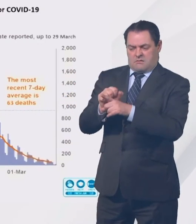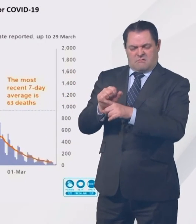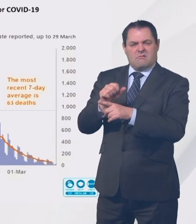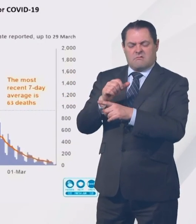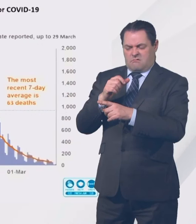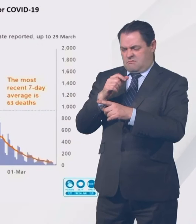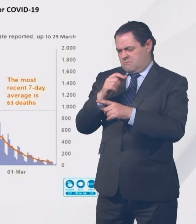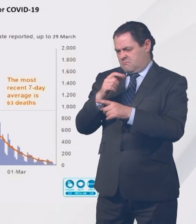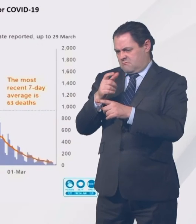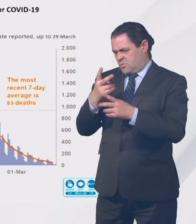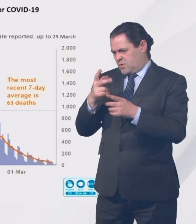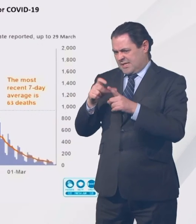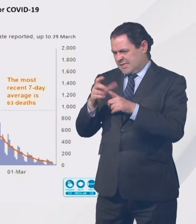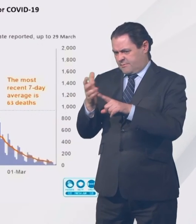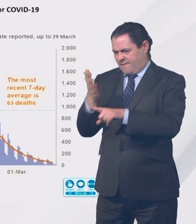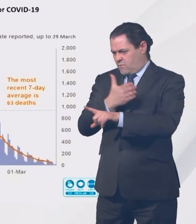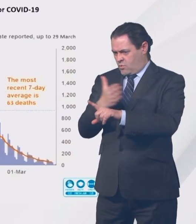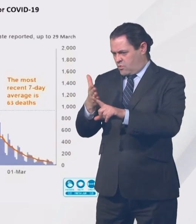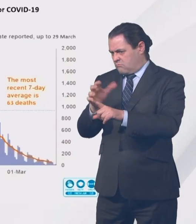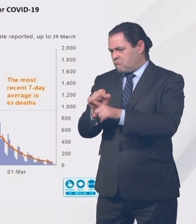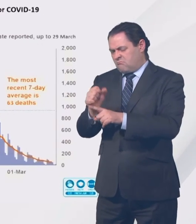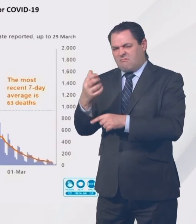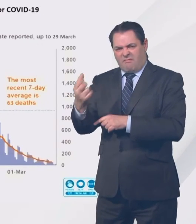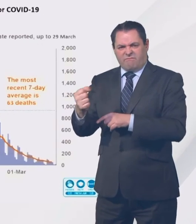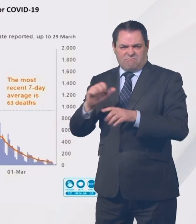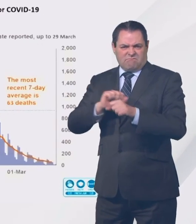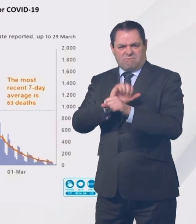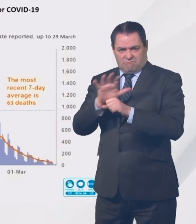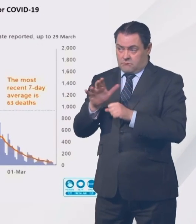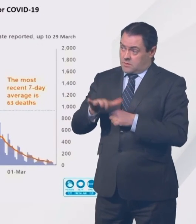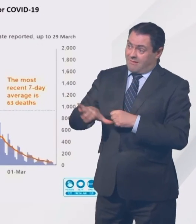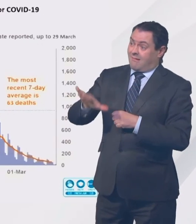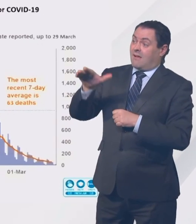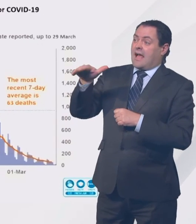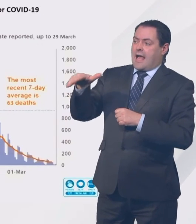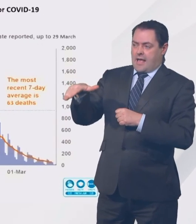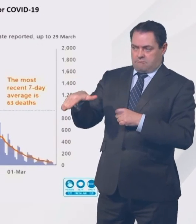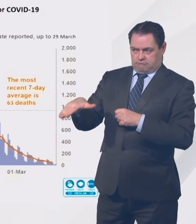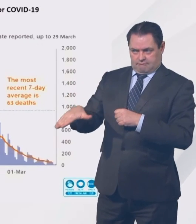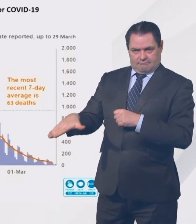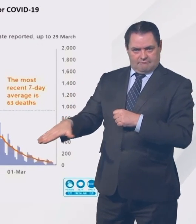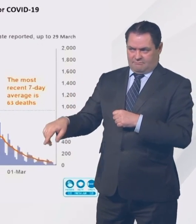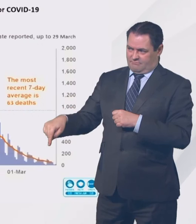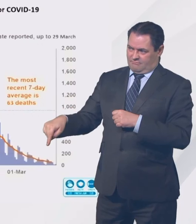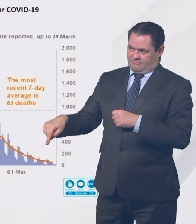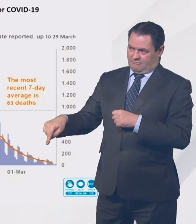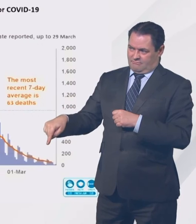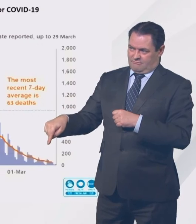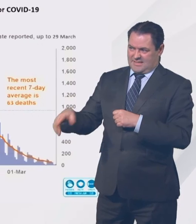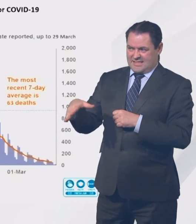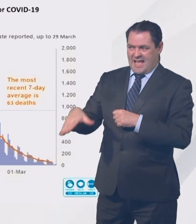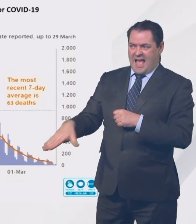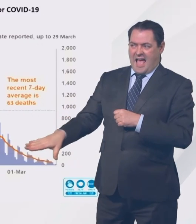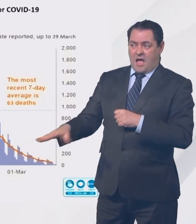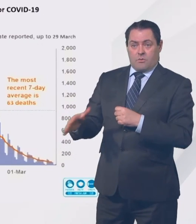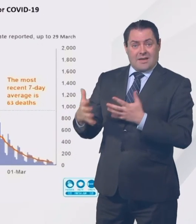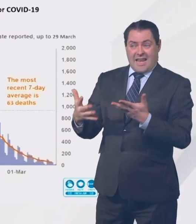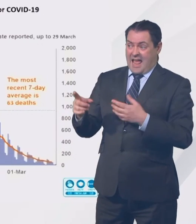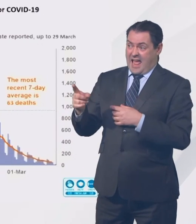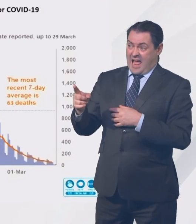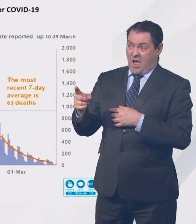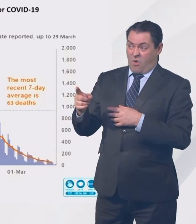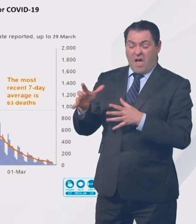in the UK is continuing to fall, and the most recent seven-day average is 63